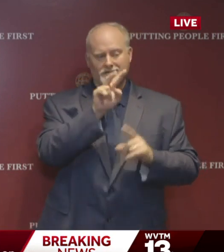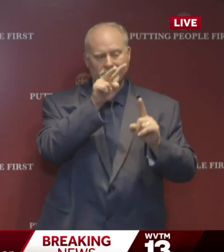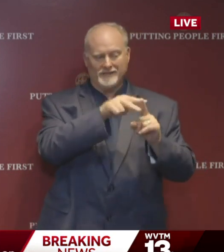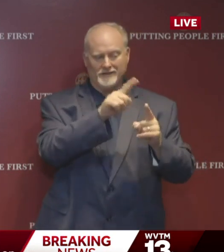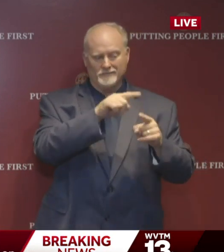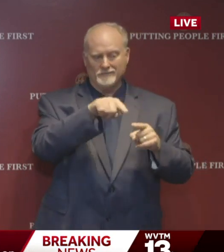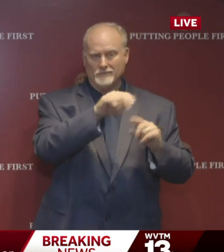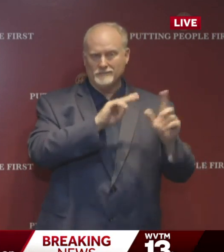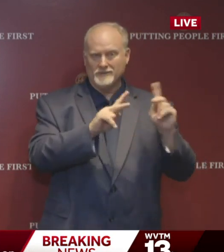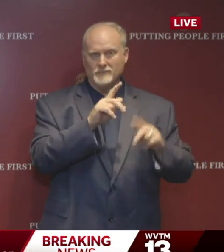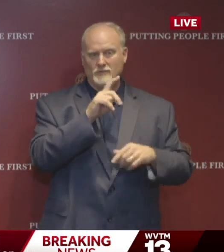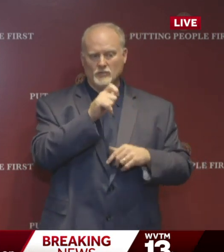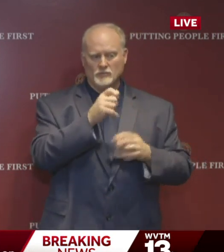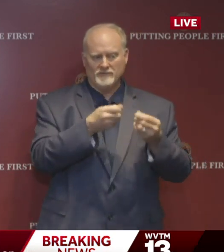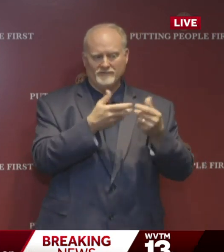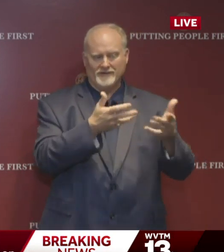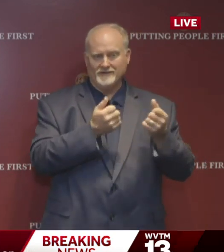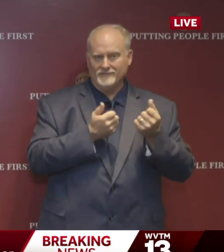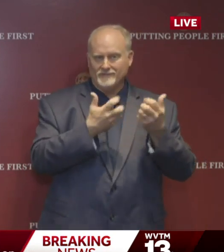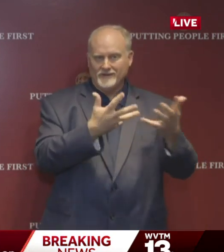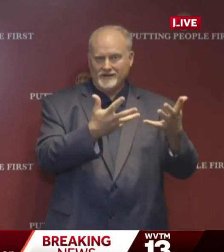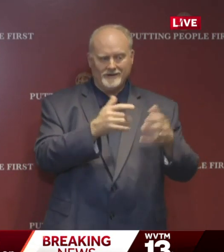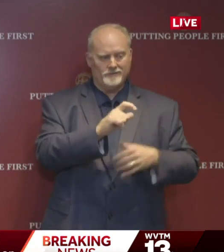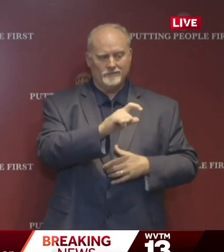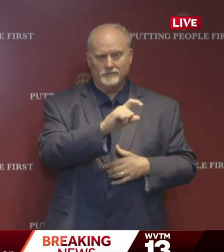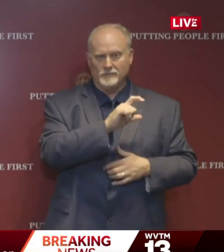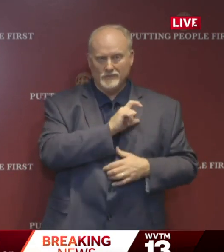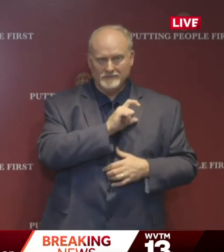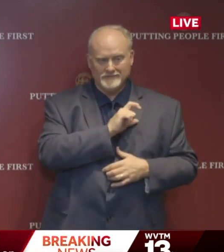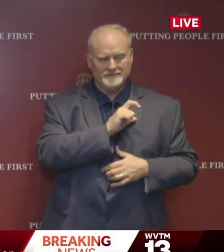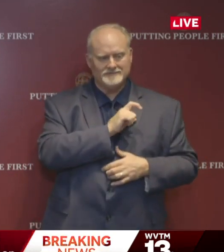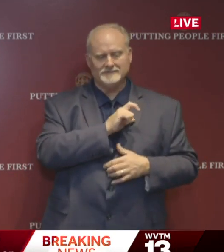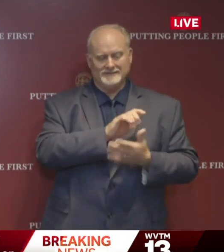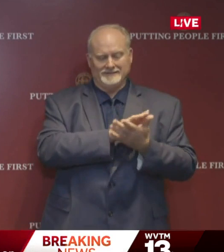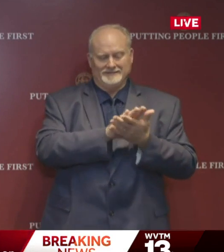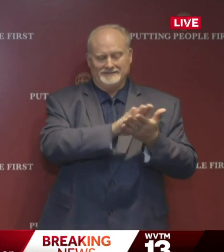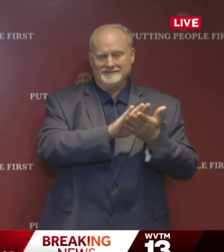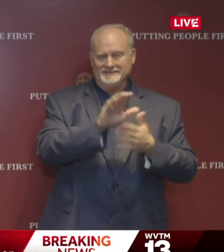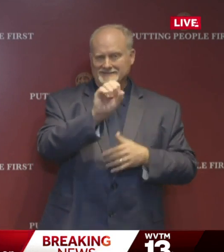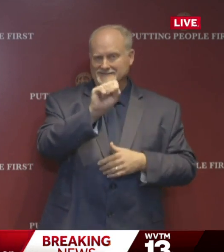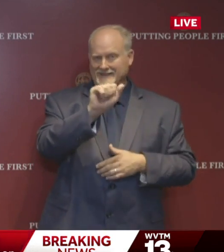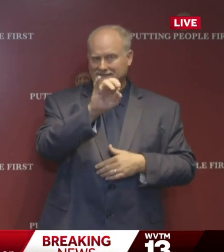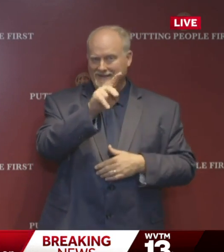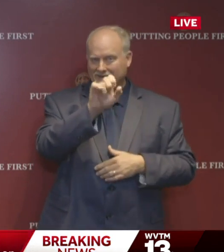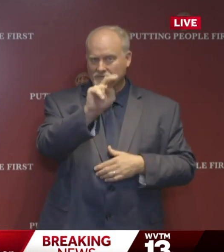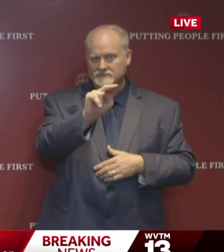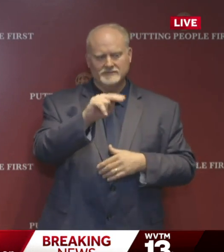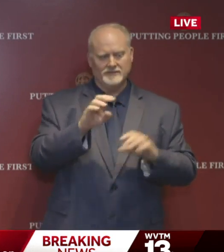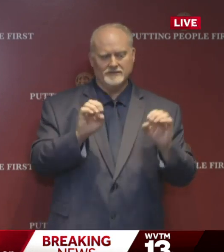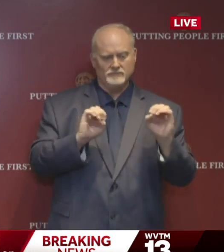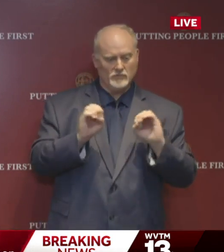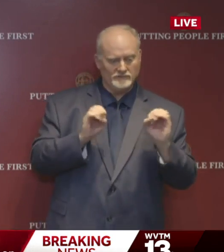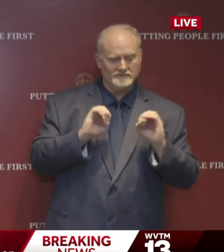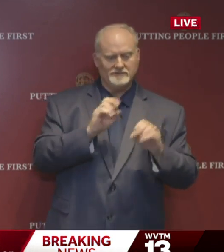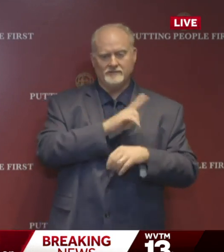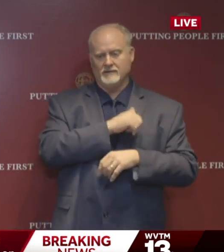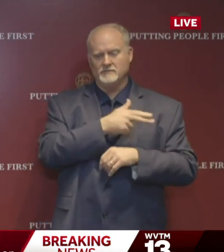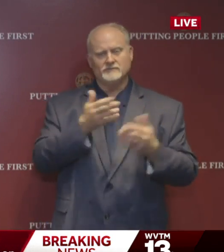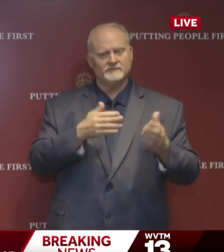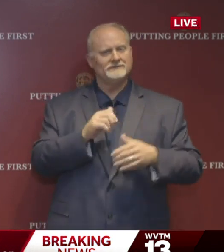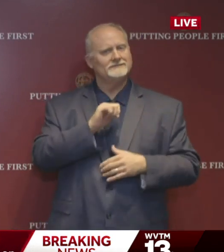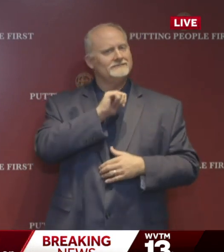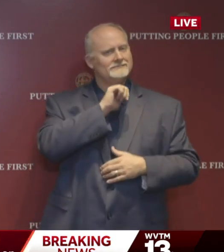people providing fire, police, sanitation, security, emergency, and hospital